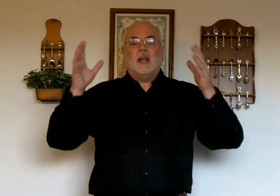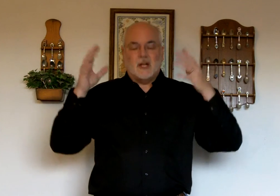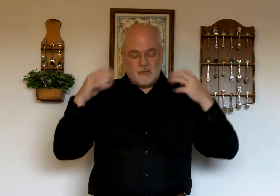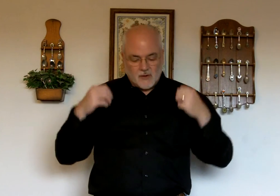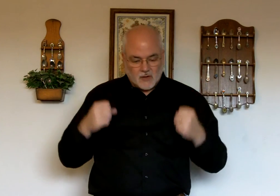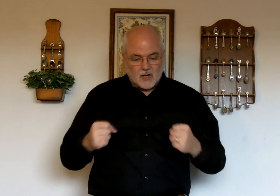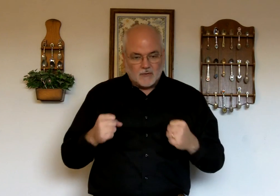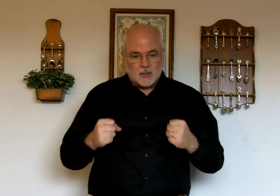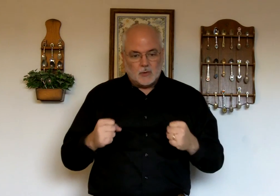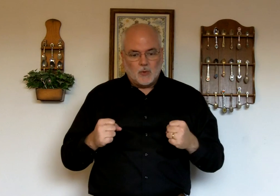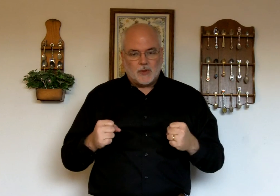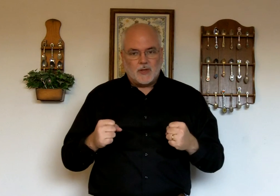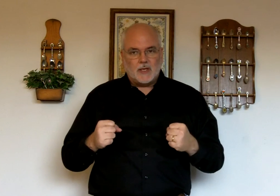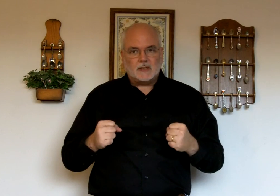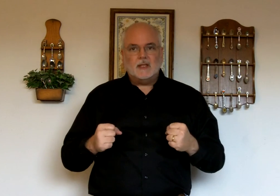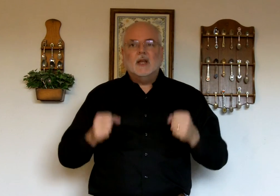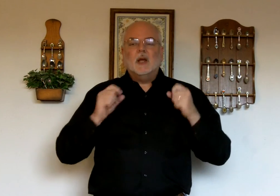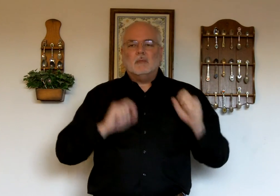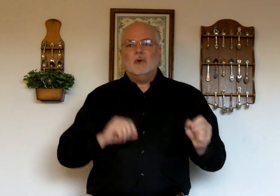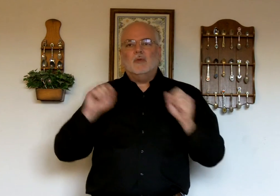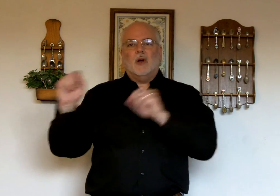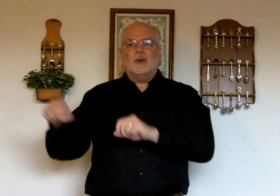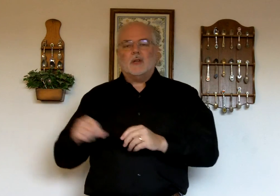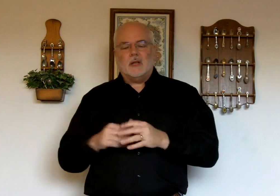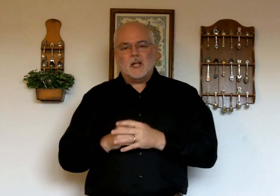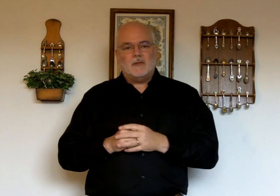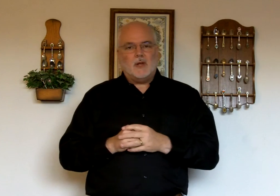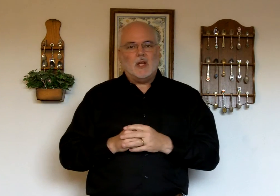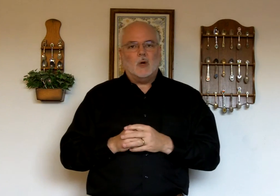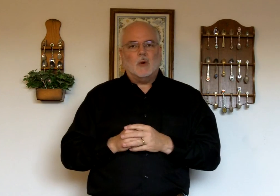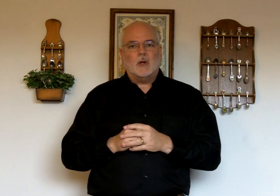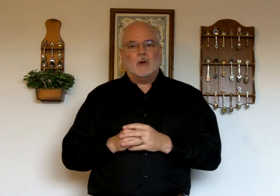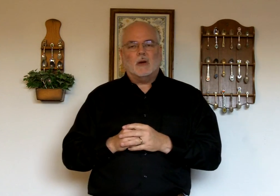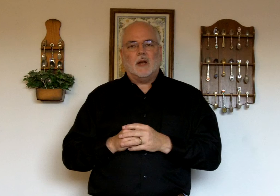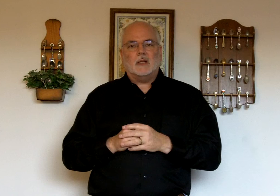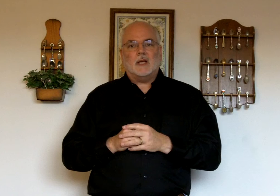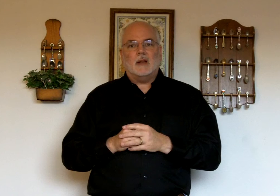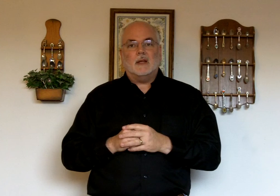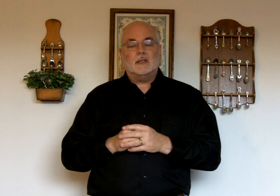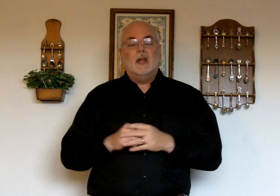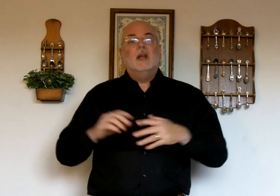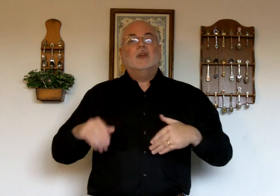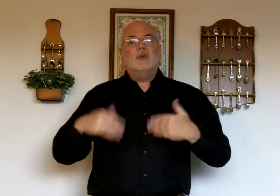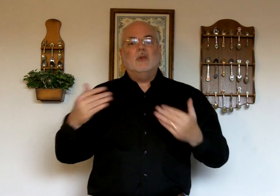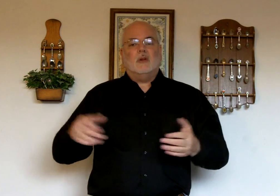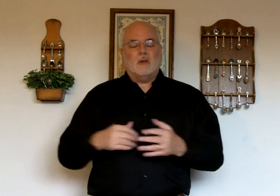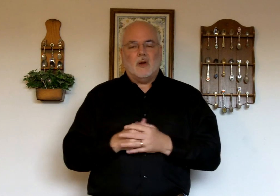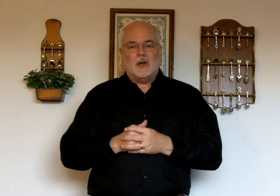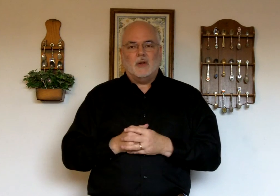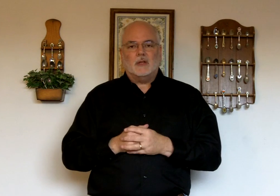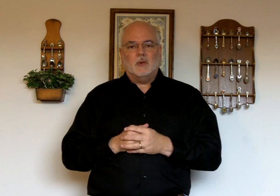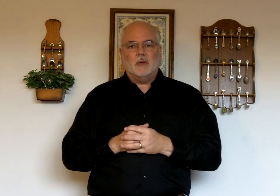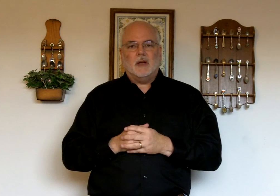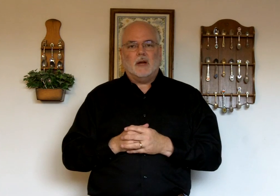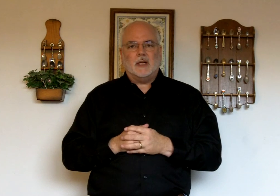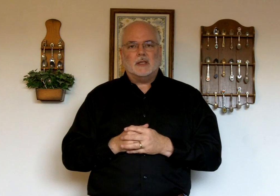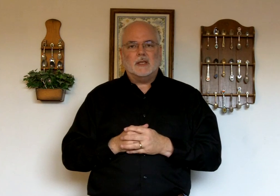and you feel comfortable with this, move on to the next video where you'll learn how to sign this to the audio that will be there at LTC.